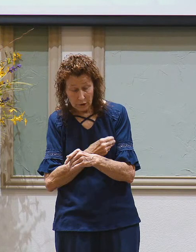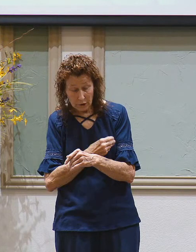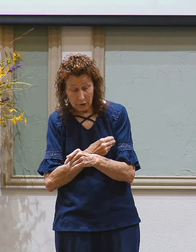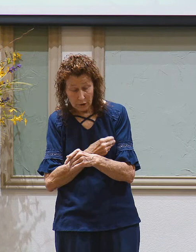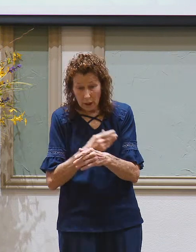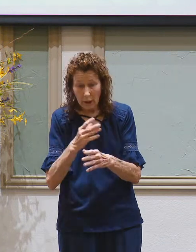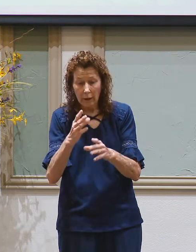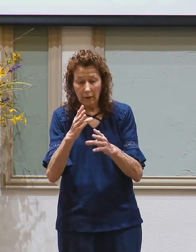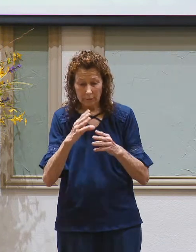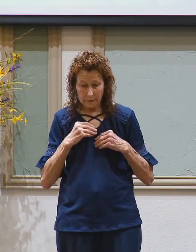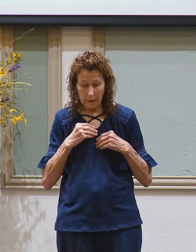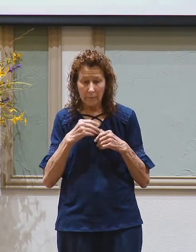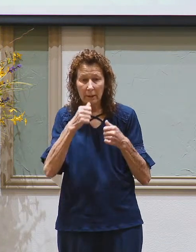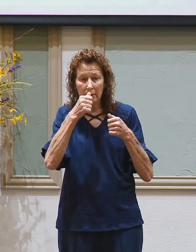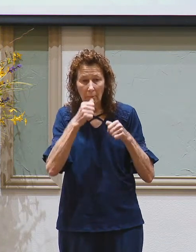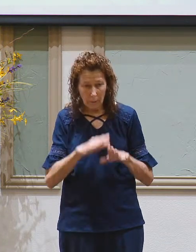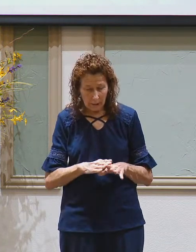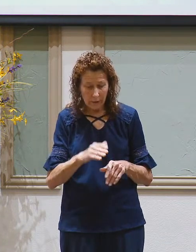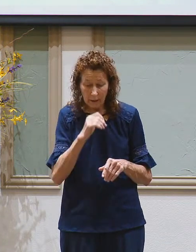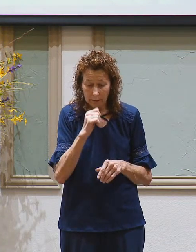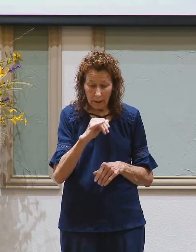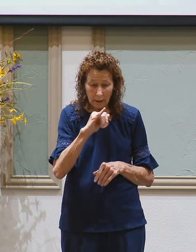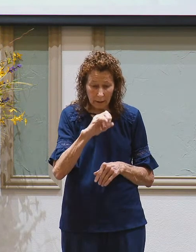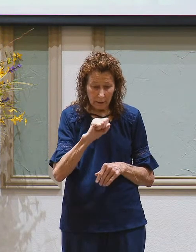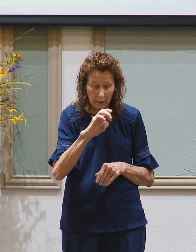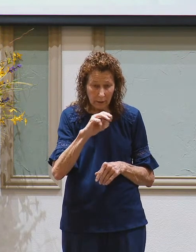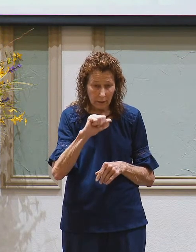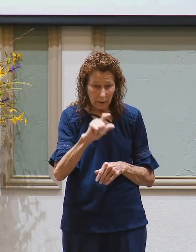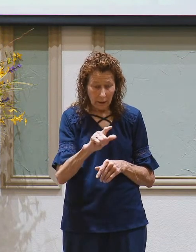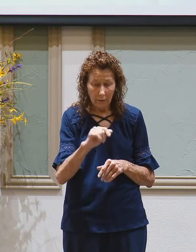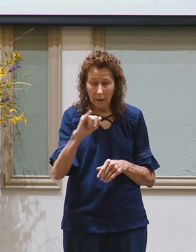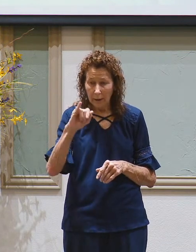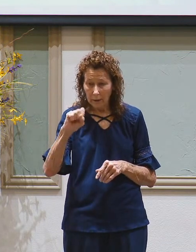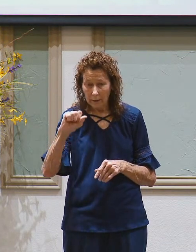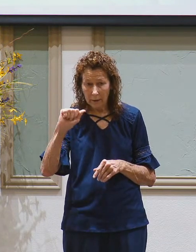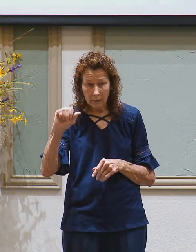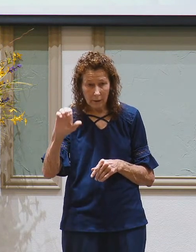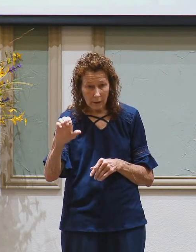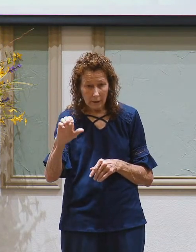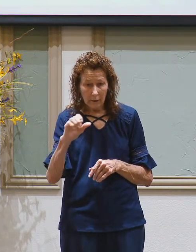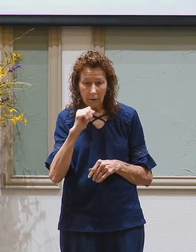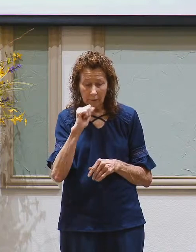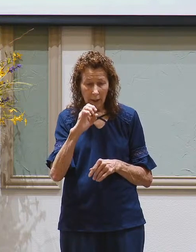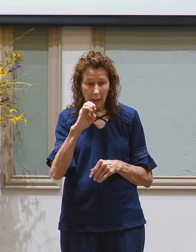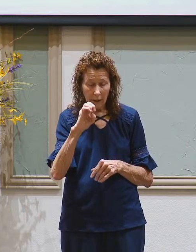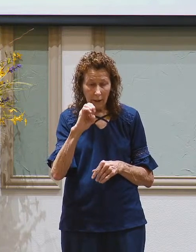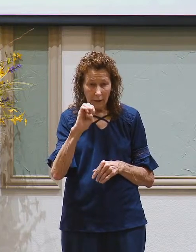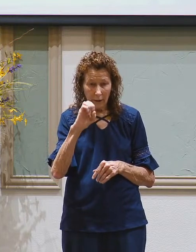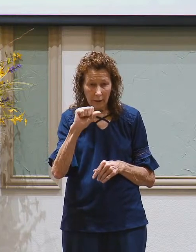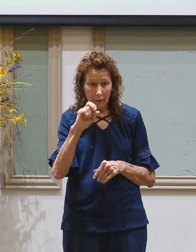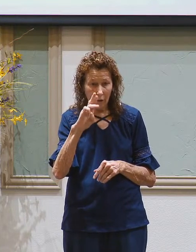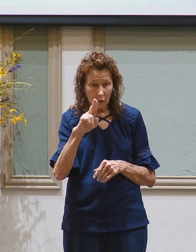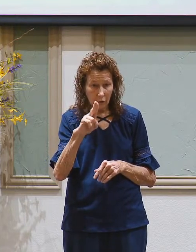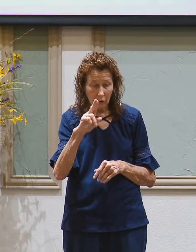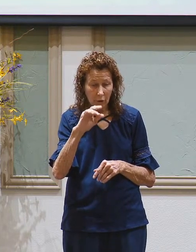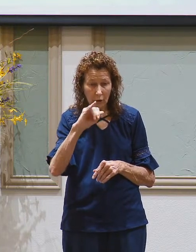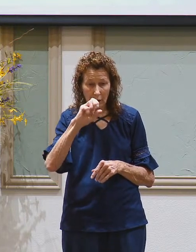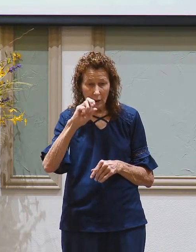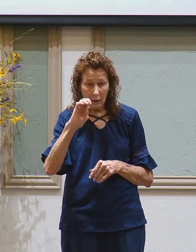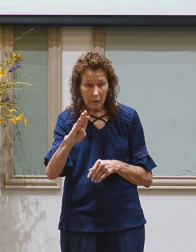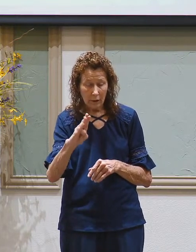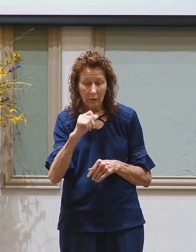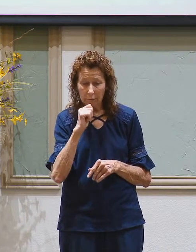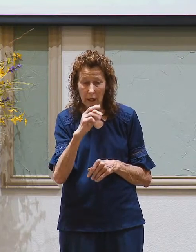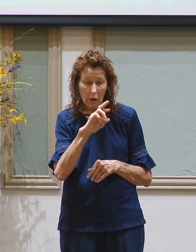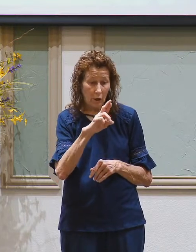the covenant blessing. It's not Ishmael, it's Isaac, it's not Esau, it's Jacob, it's not Reuben,